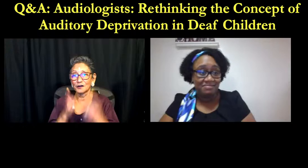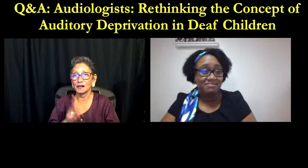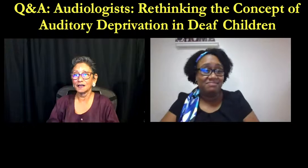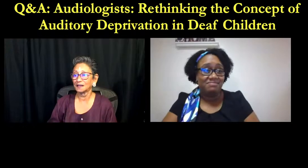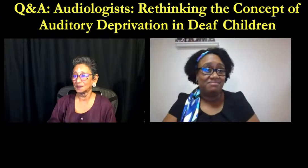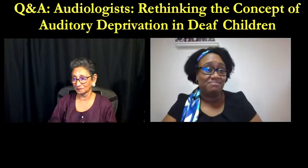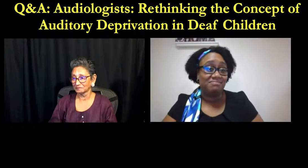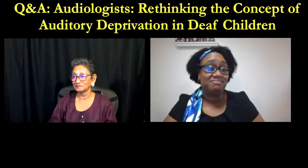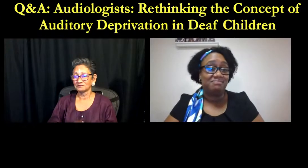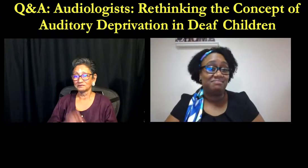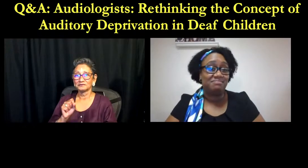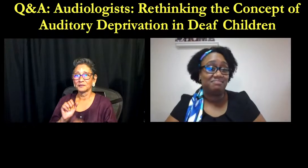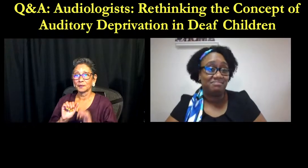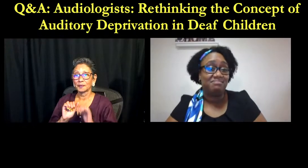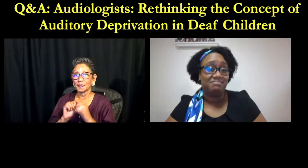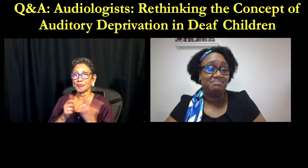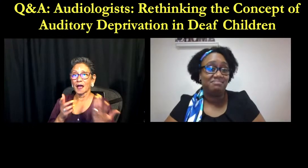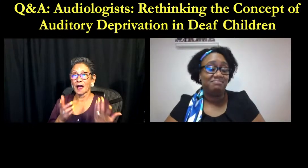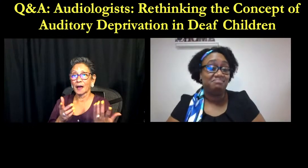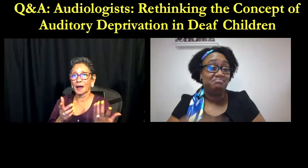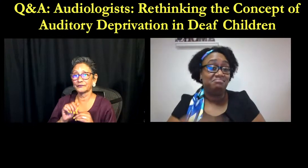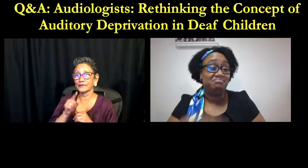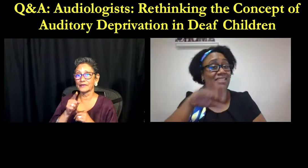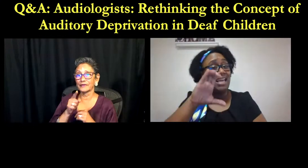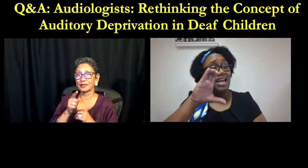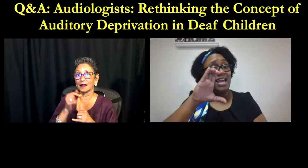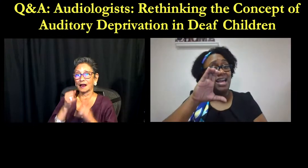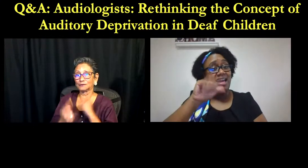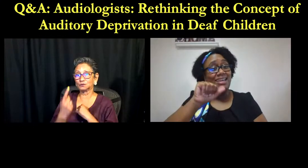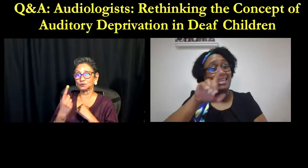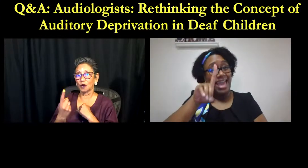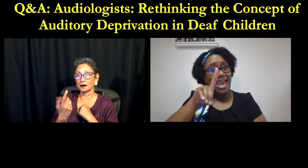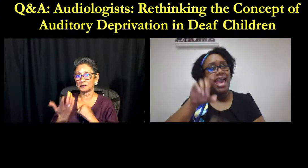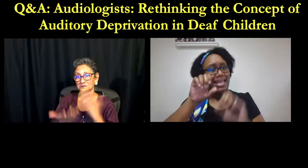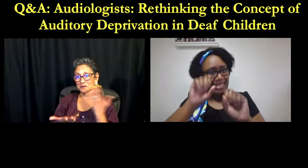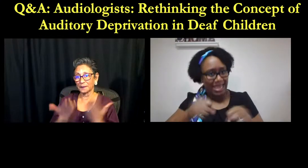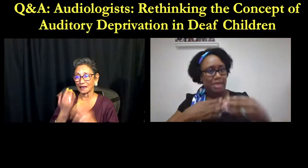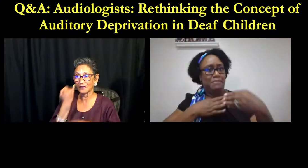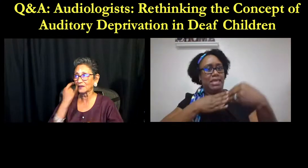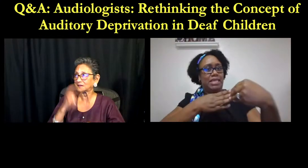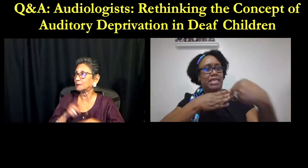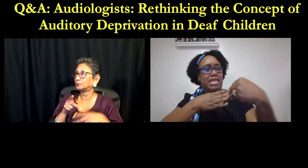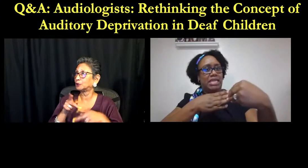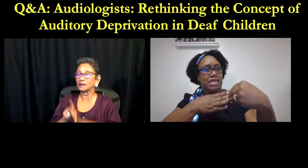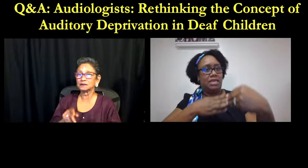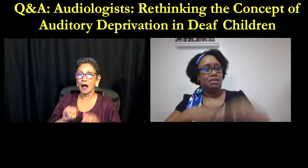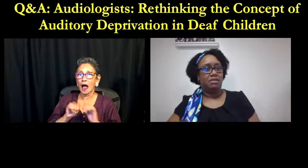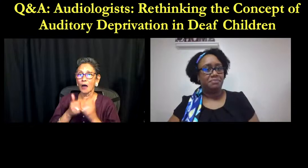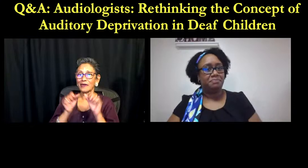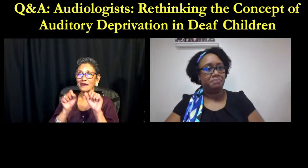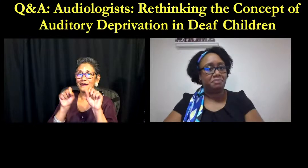point in order to impact change to this field kavita speaking i agree